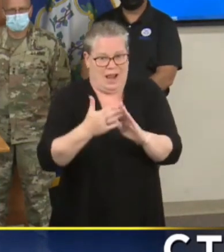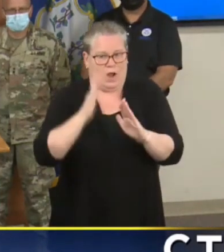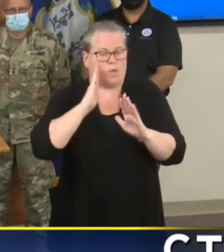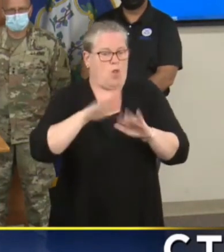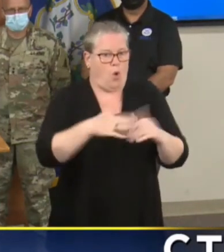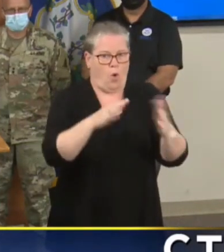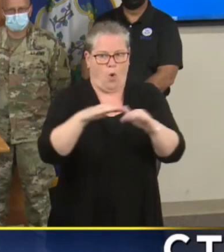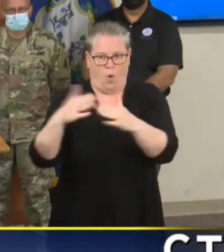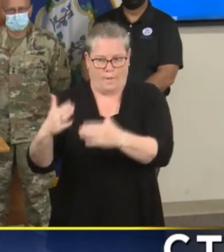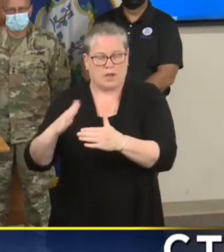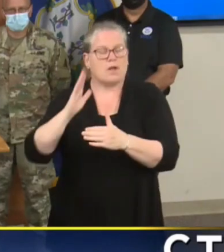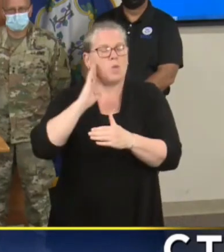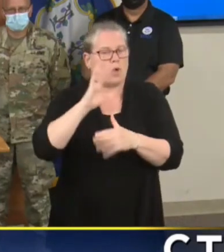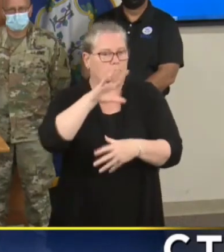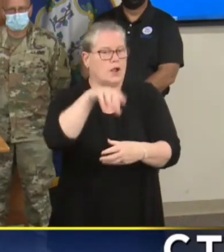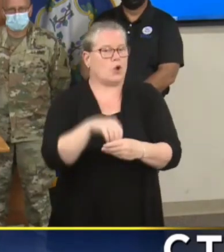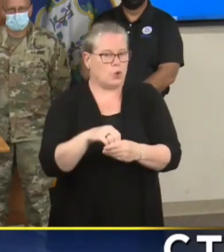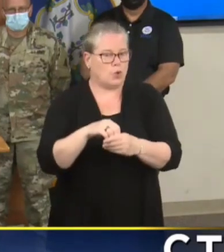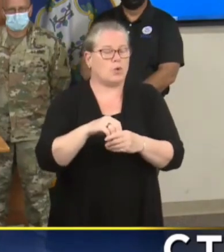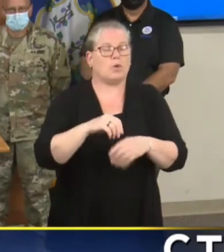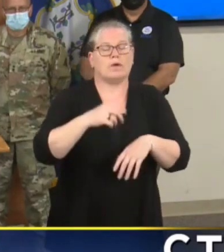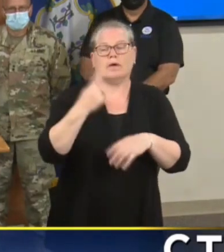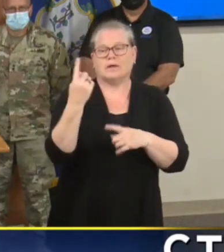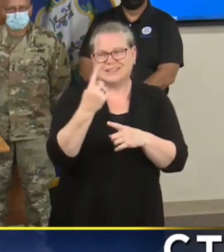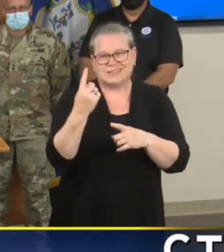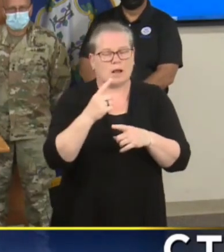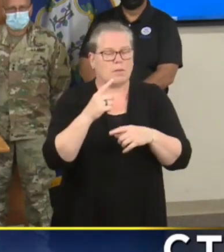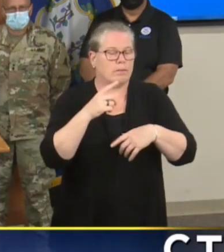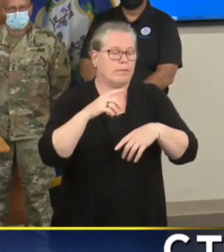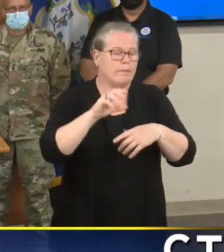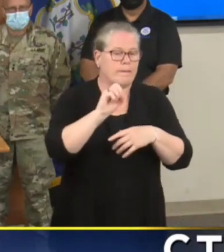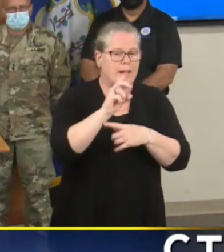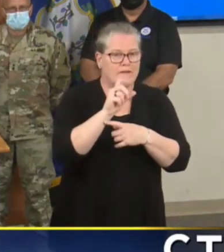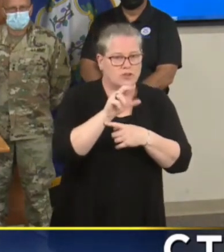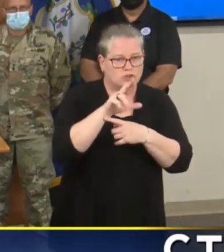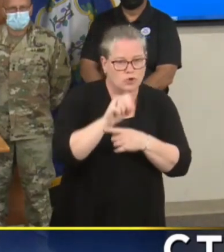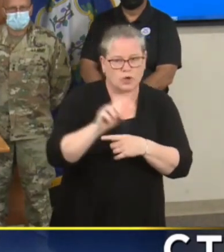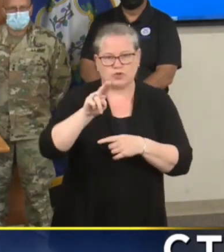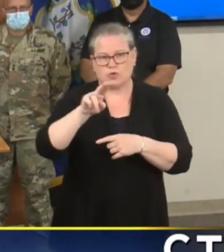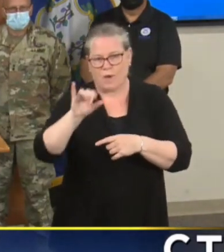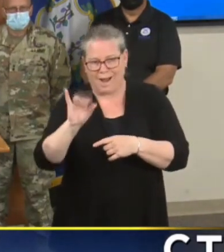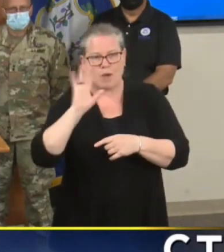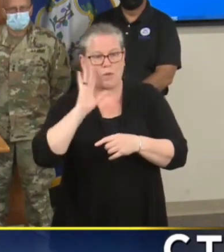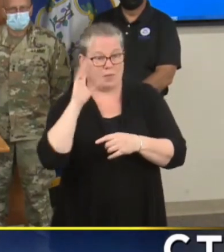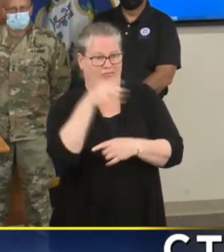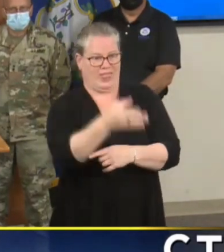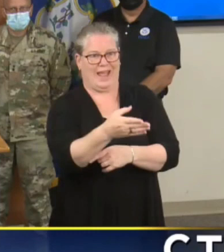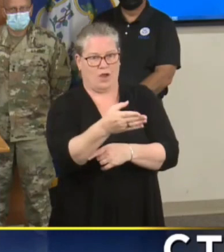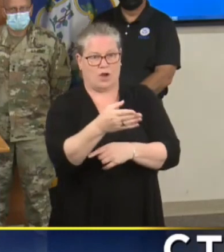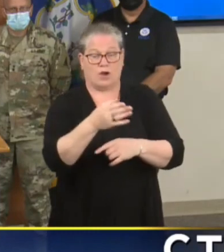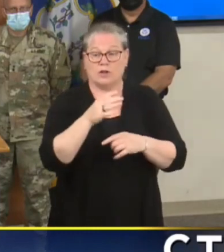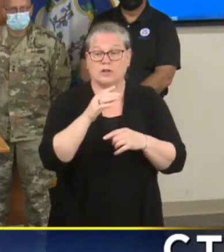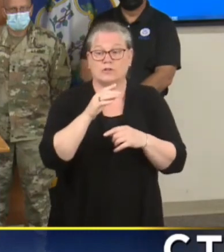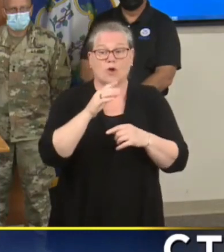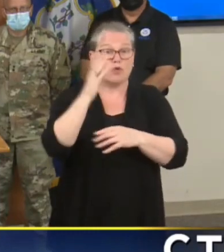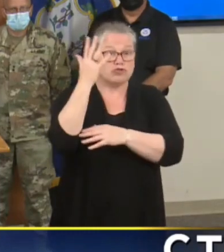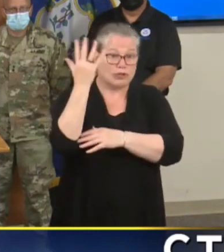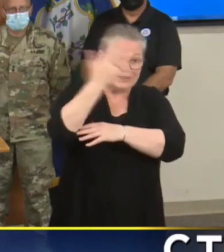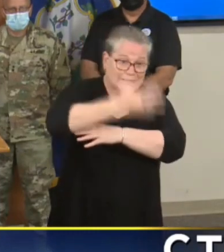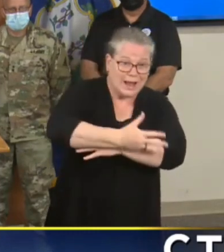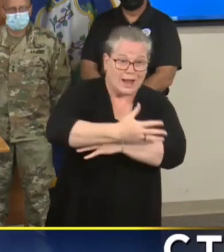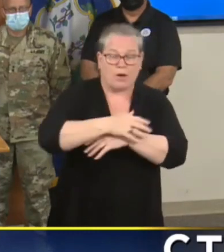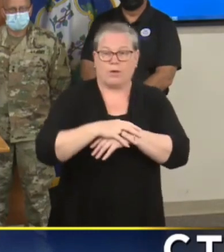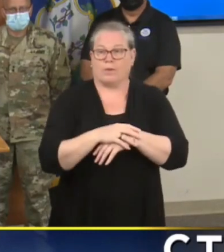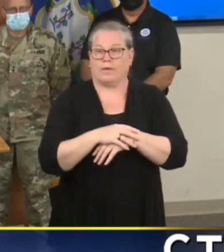centers is going to have a representative of the utilities assigned to that so they get immediate response in terms of trees down.